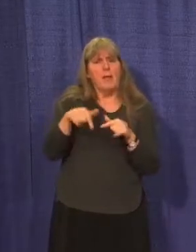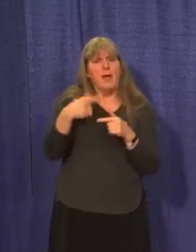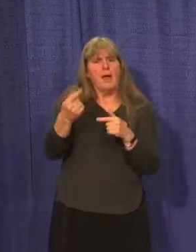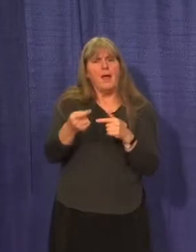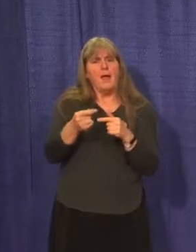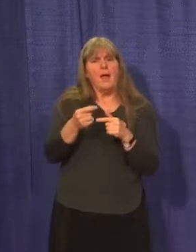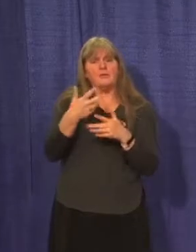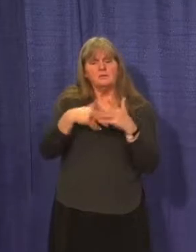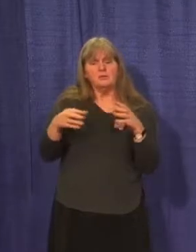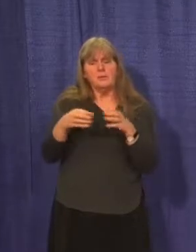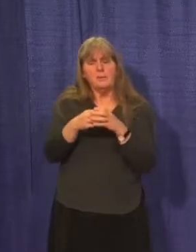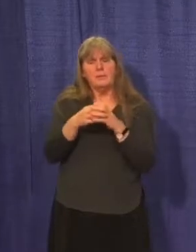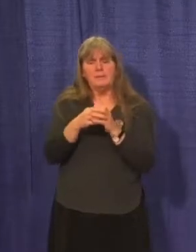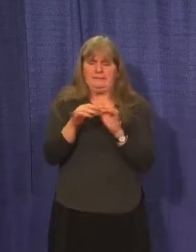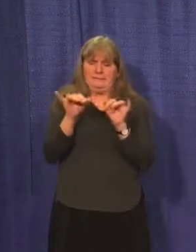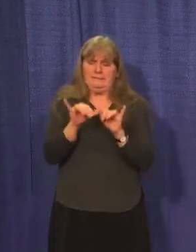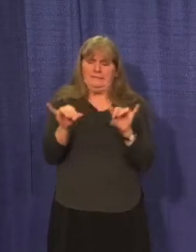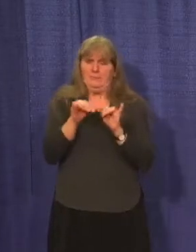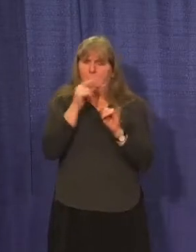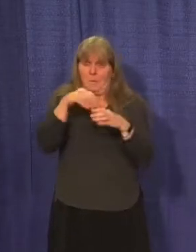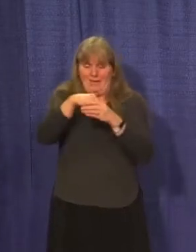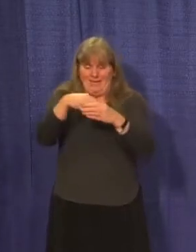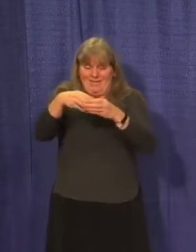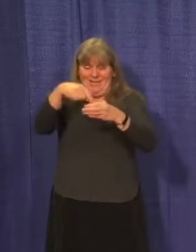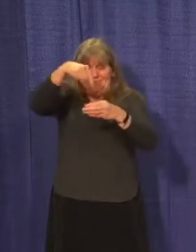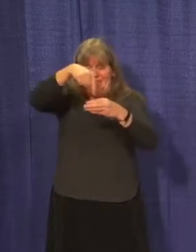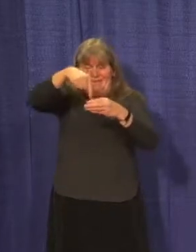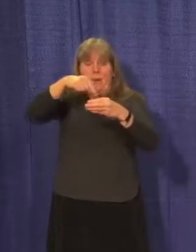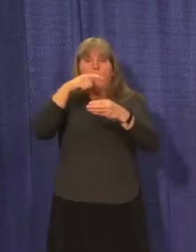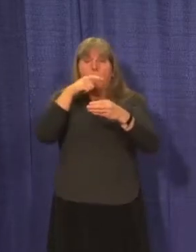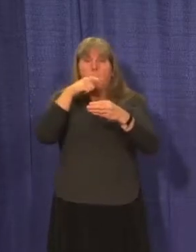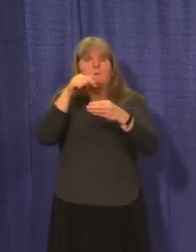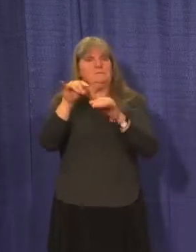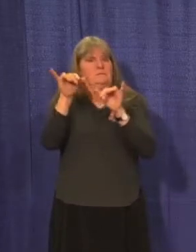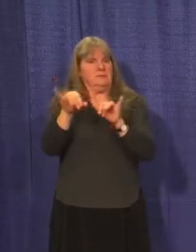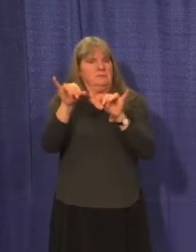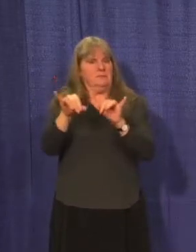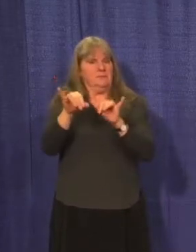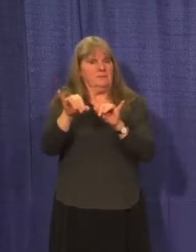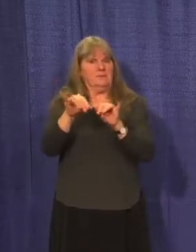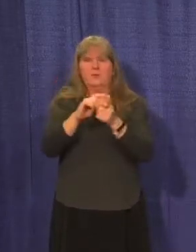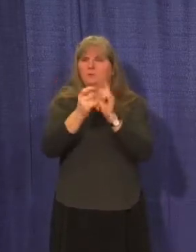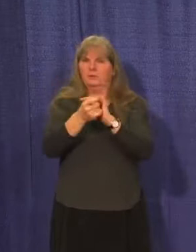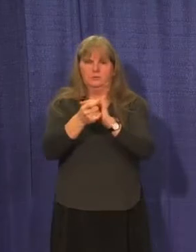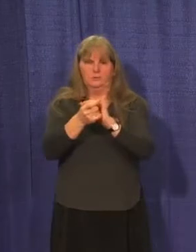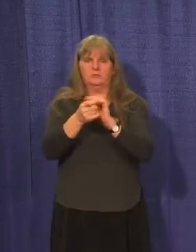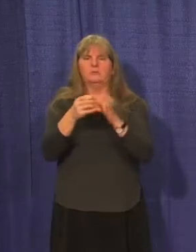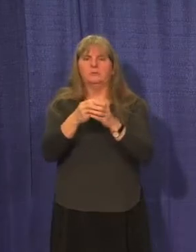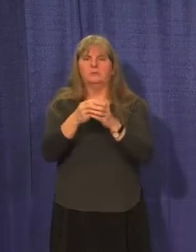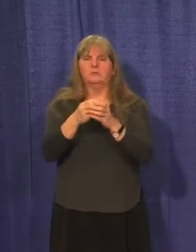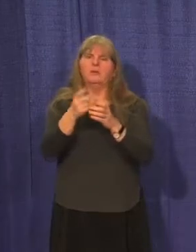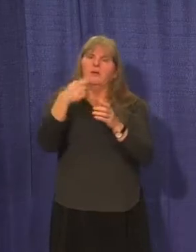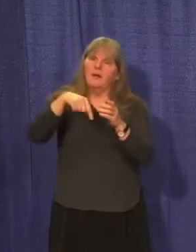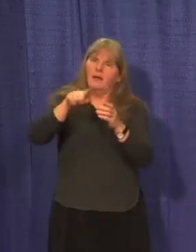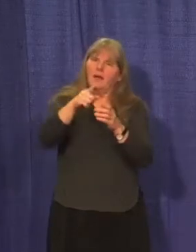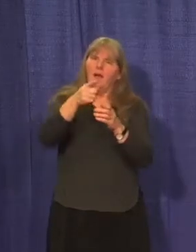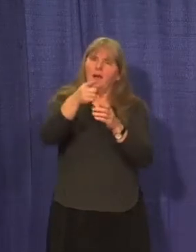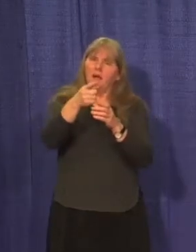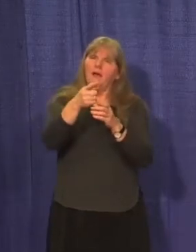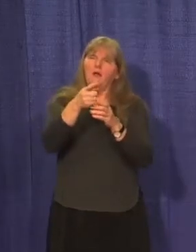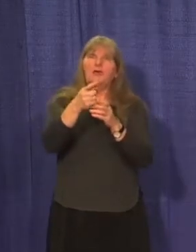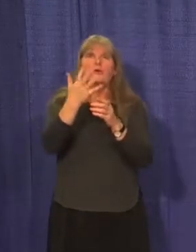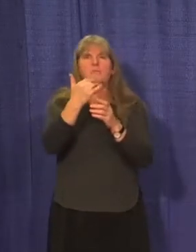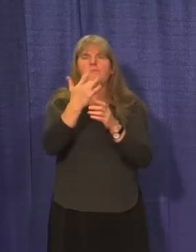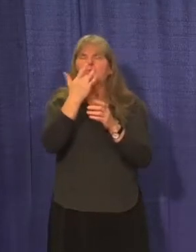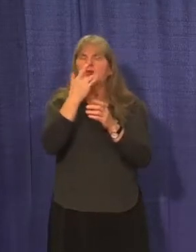weeks and the need for consistency in the people you interact with. I know that it will be helpful for many to have straightforward